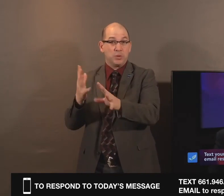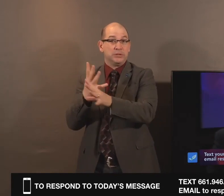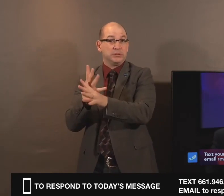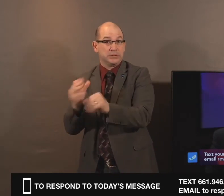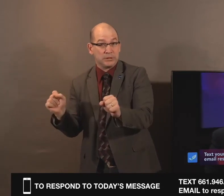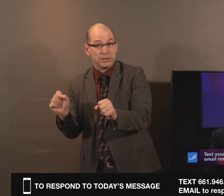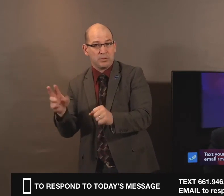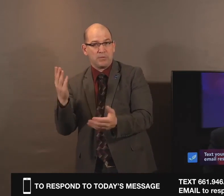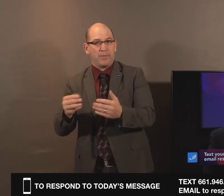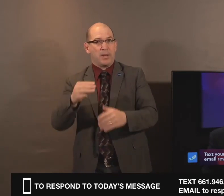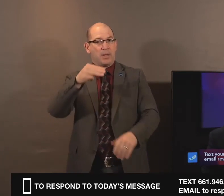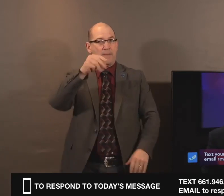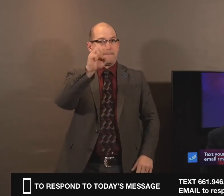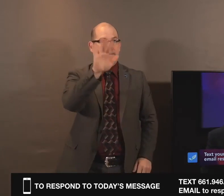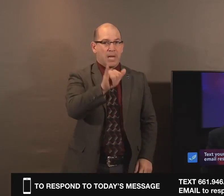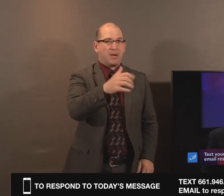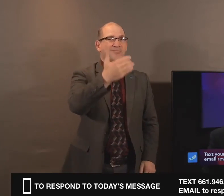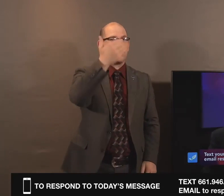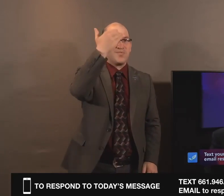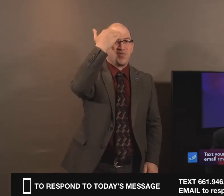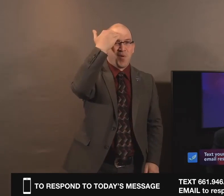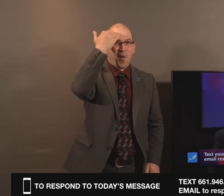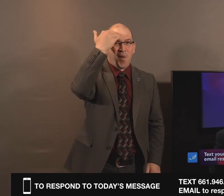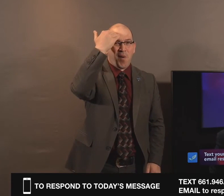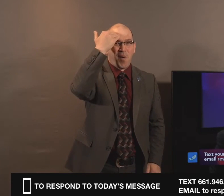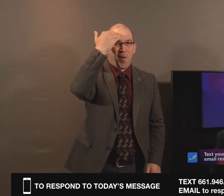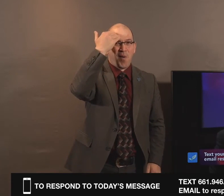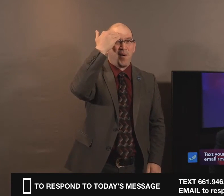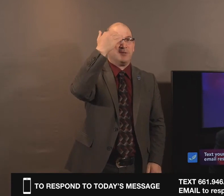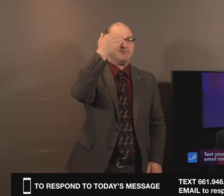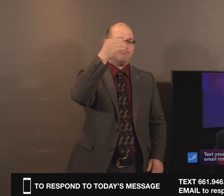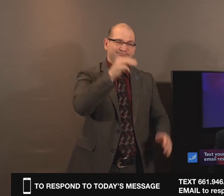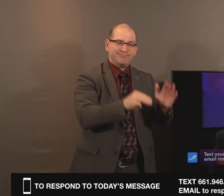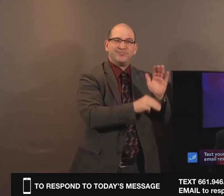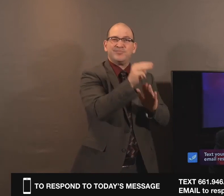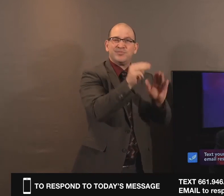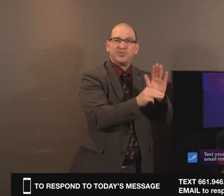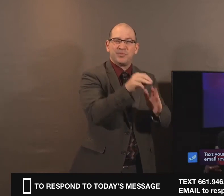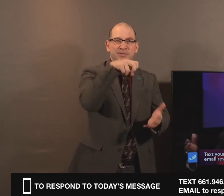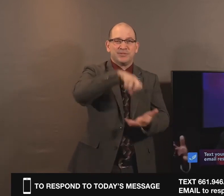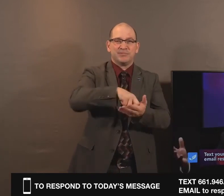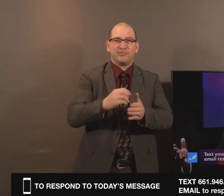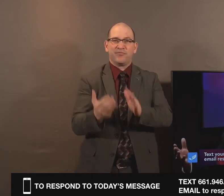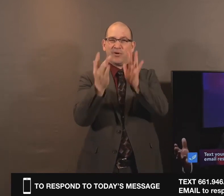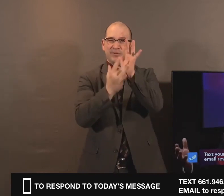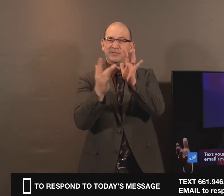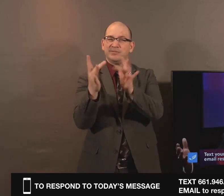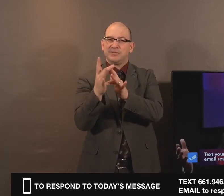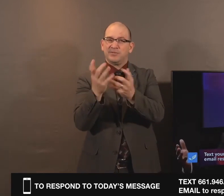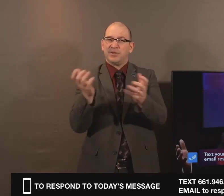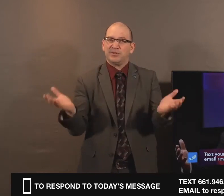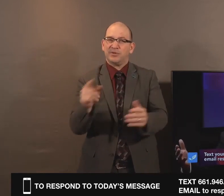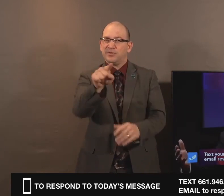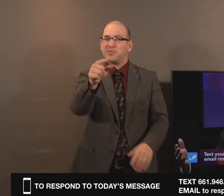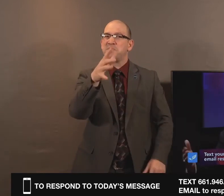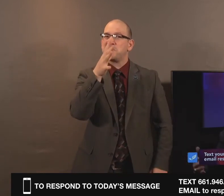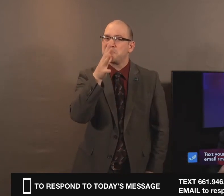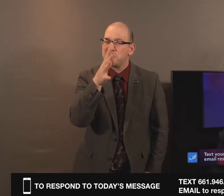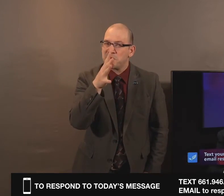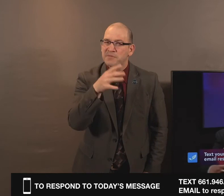who knew the needful thing to sit at Jesus' feet, I want to encourage you, moms, in the midst of your